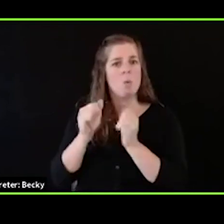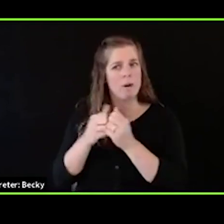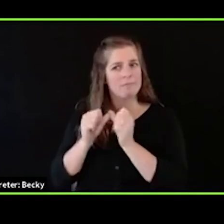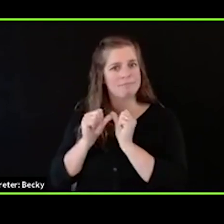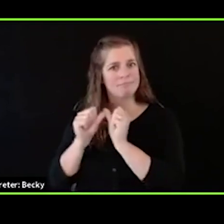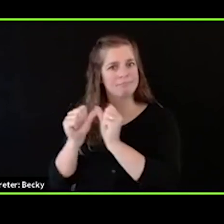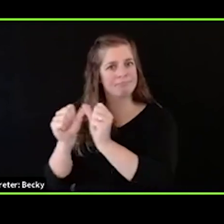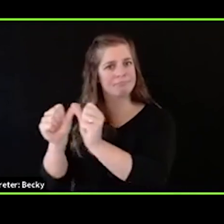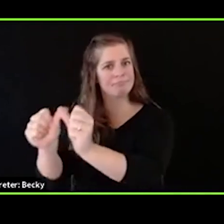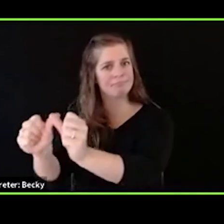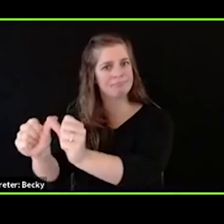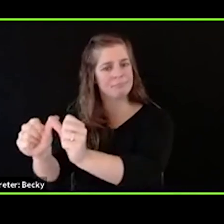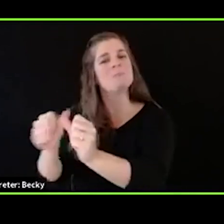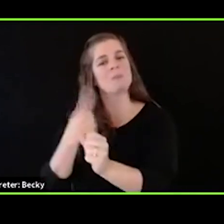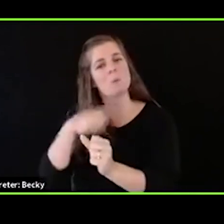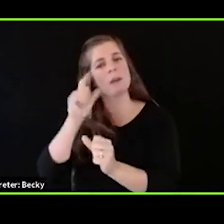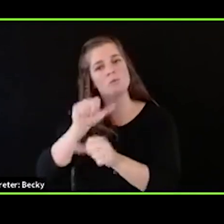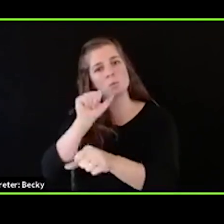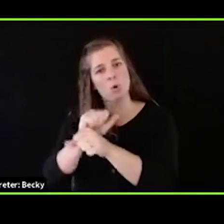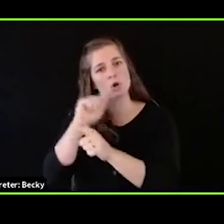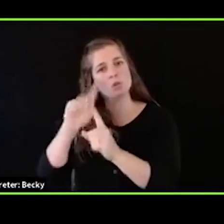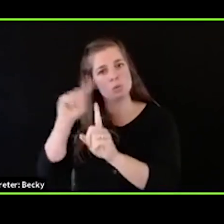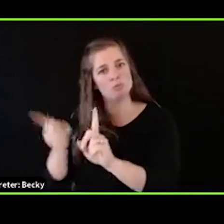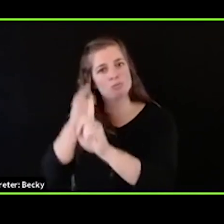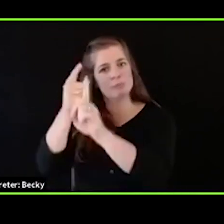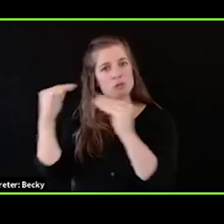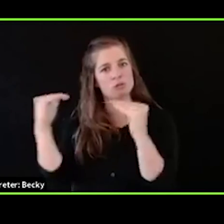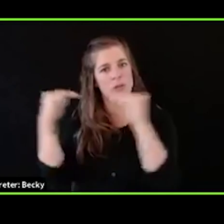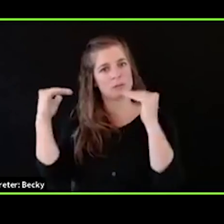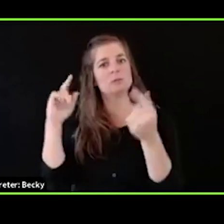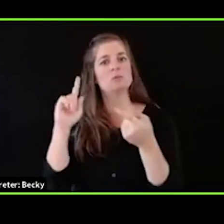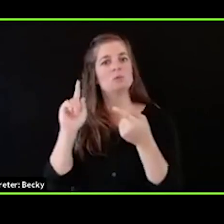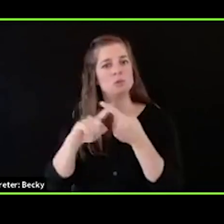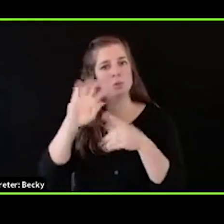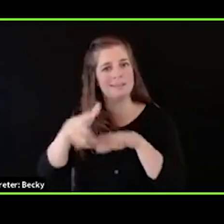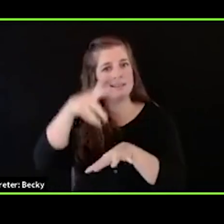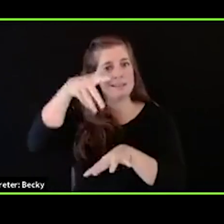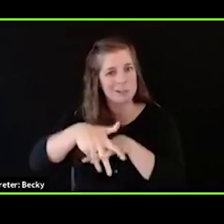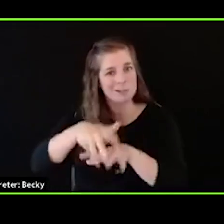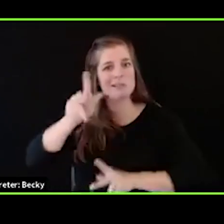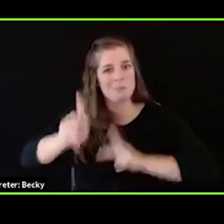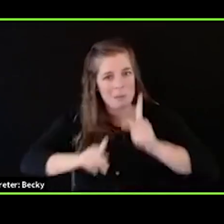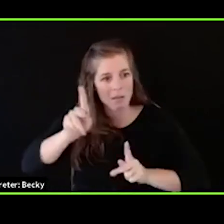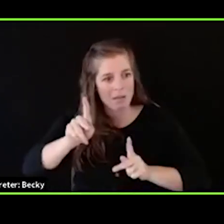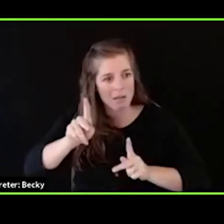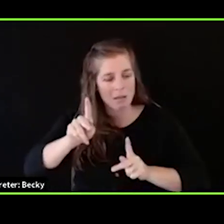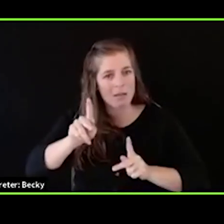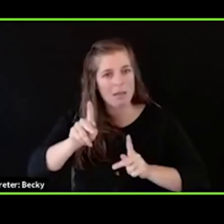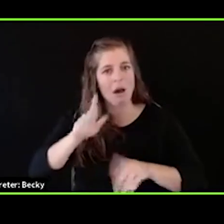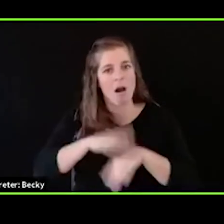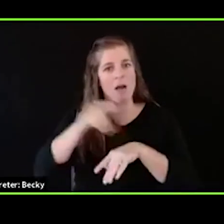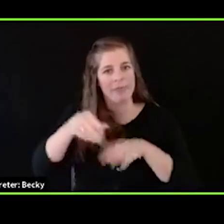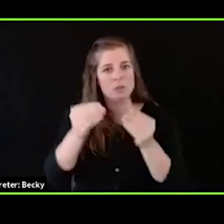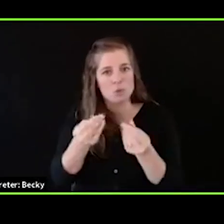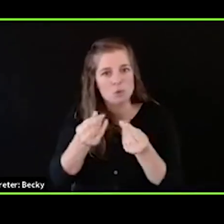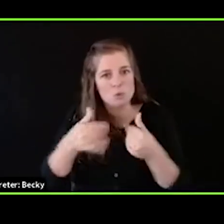to work towards justice for indigenous people on the soil we live off of, on the lands